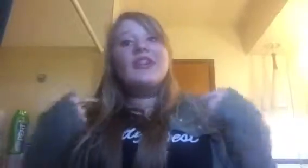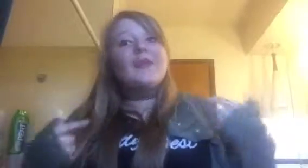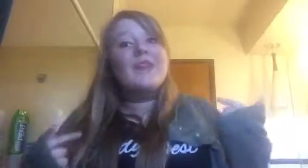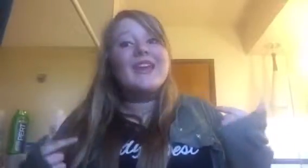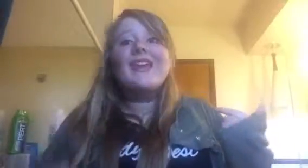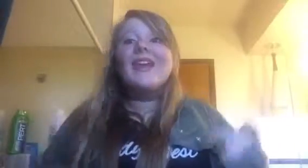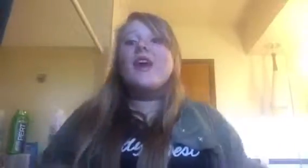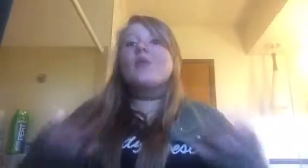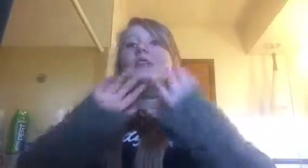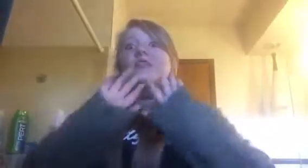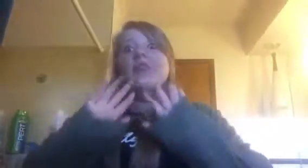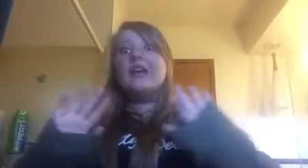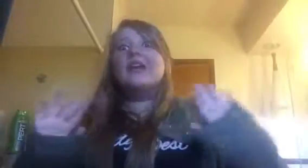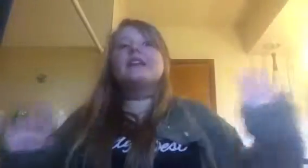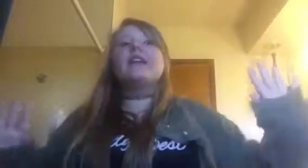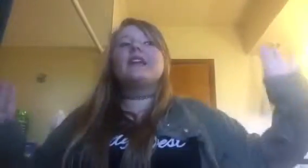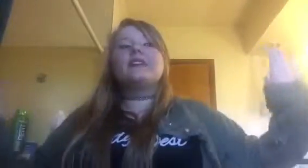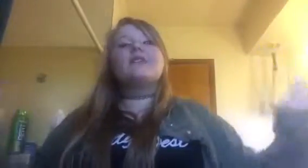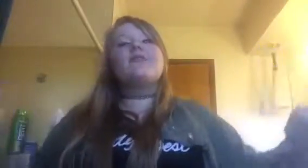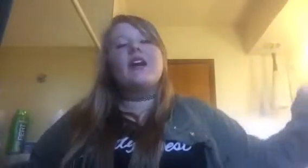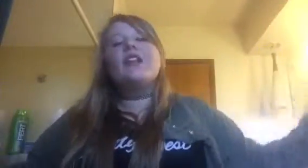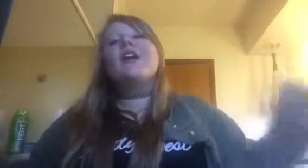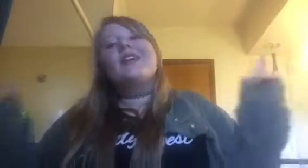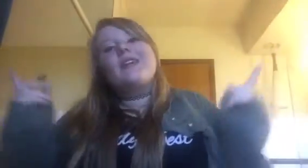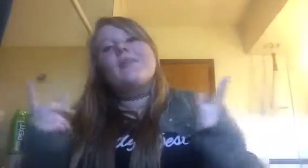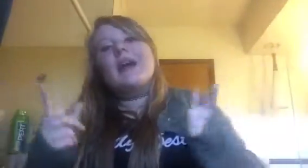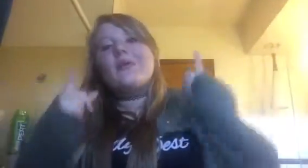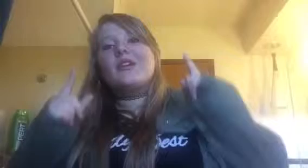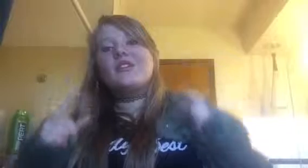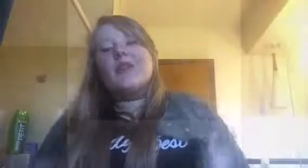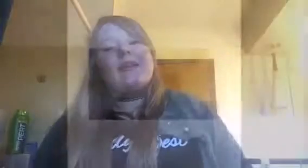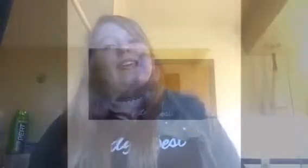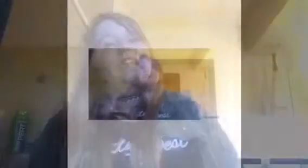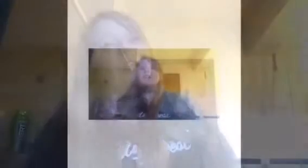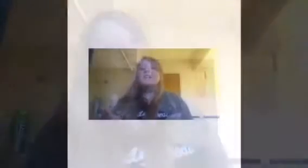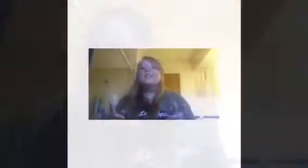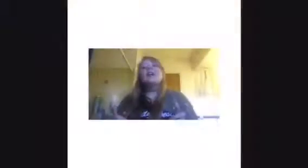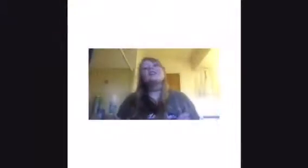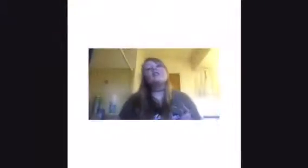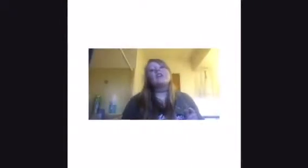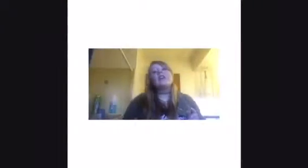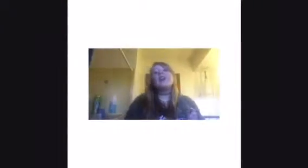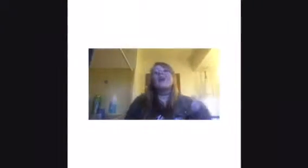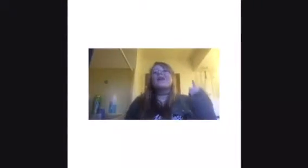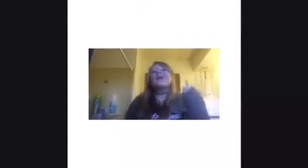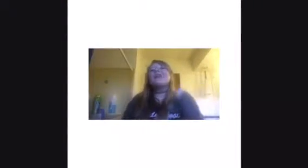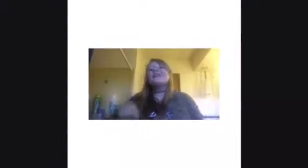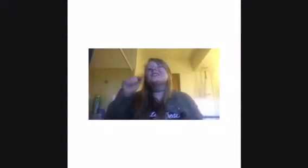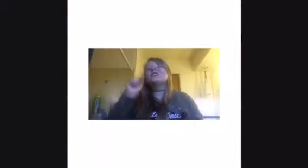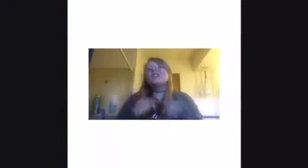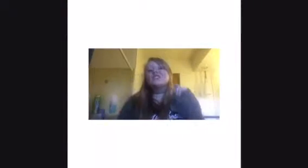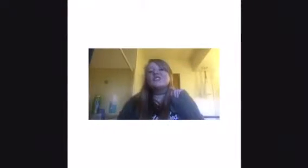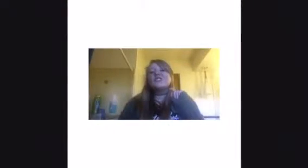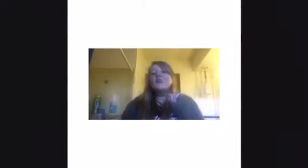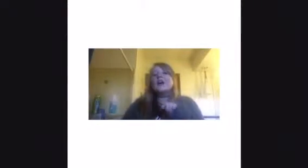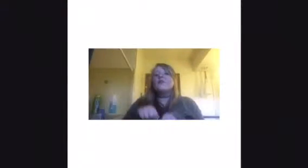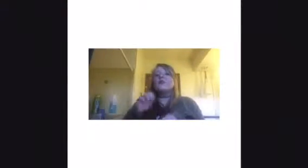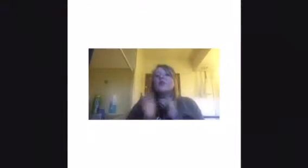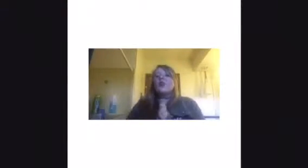you're like me, and wait until the very last second to get stuff done, you might want to try making a But don't forget to like this video and comment any suggestions that you have below,